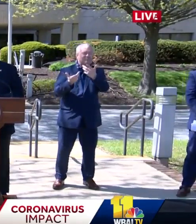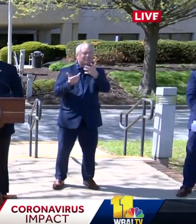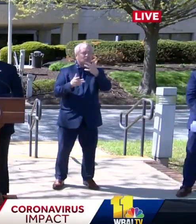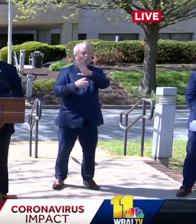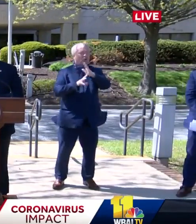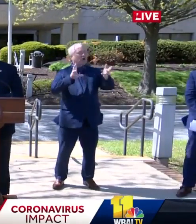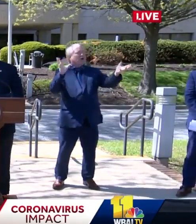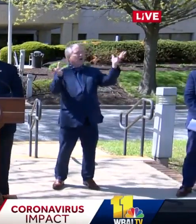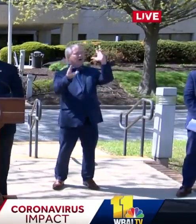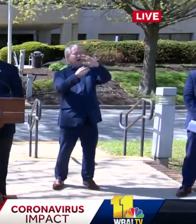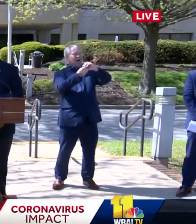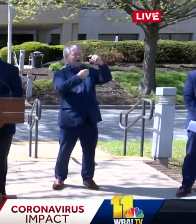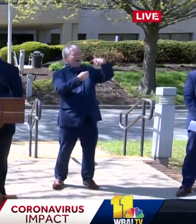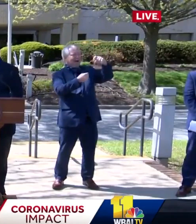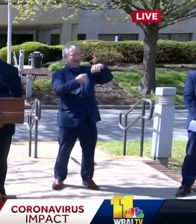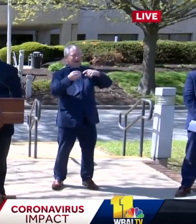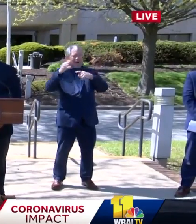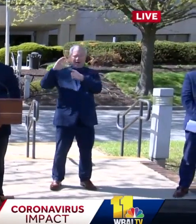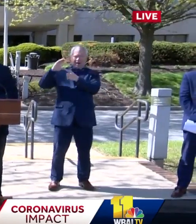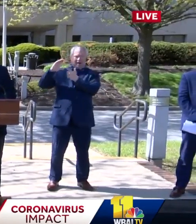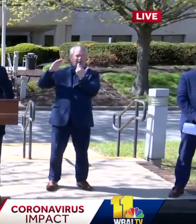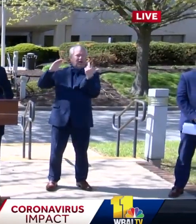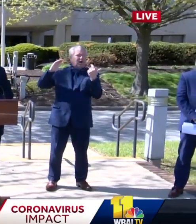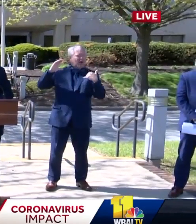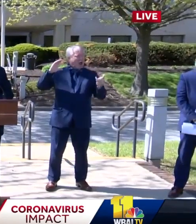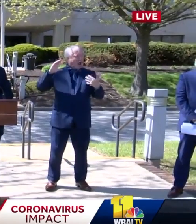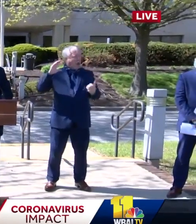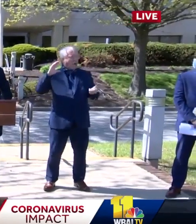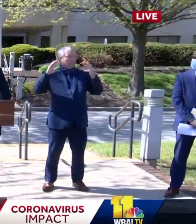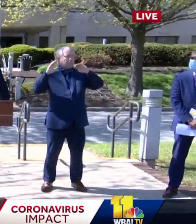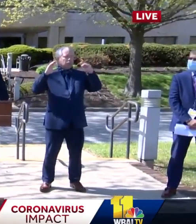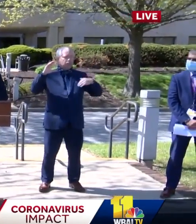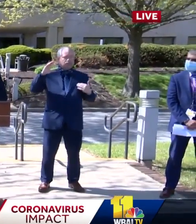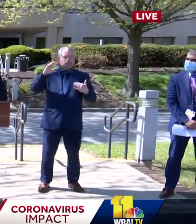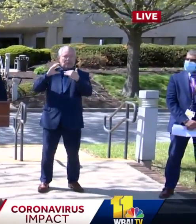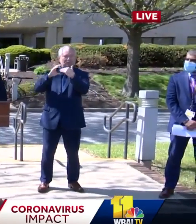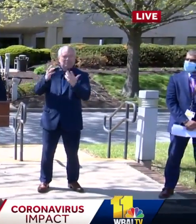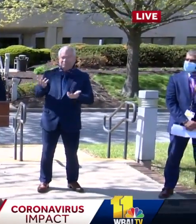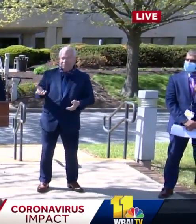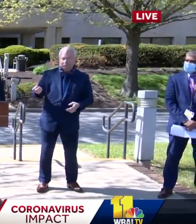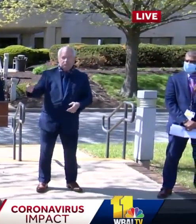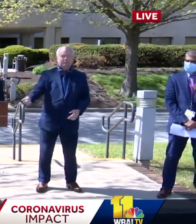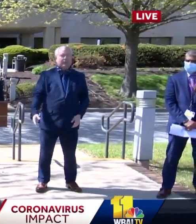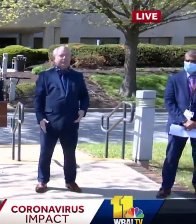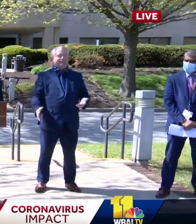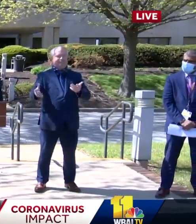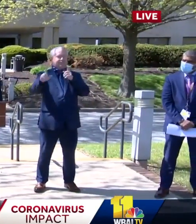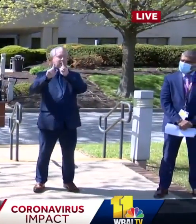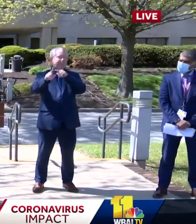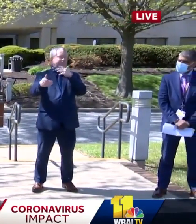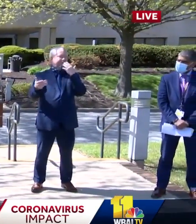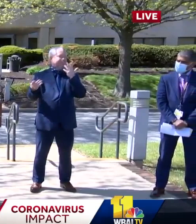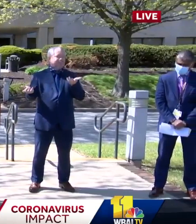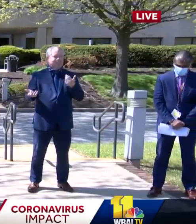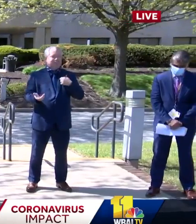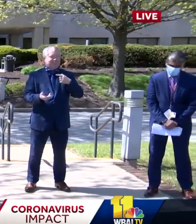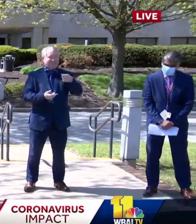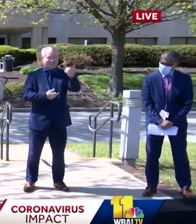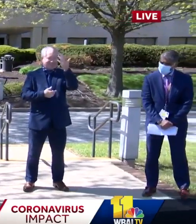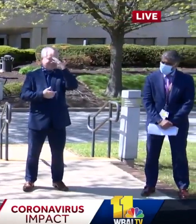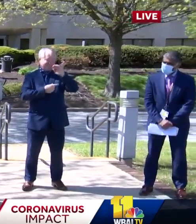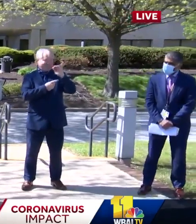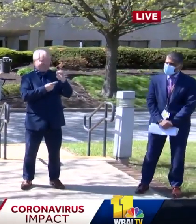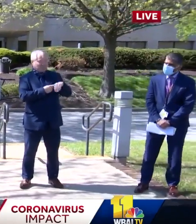Dr. Yeah, that's a great question that I don't really know the answer to. And I'm not sure we have any any experts here that could answer the exact percentage of